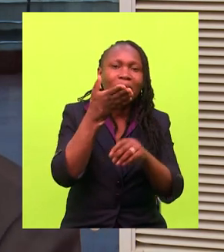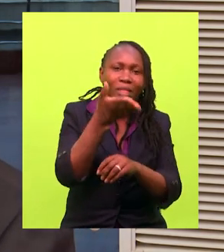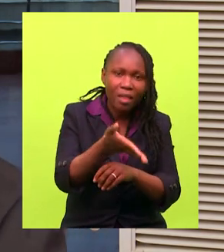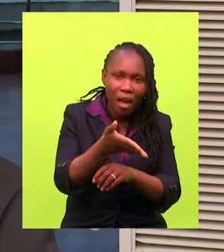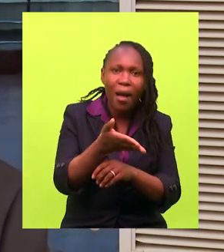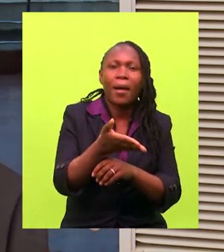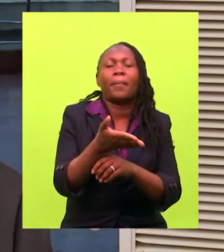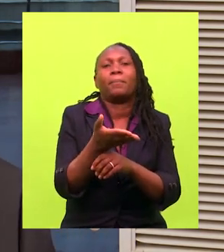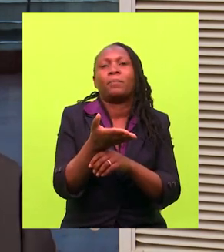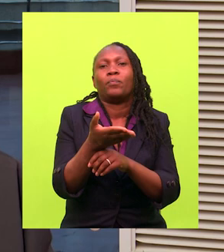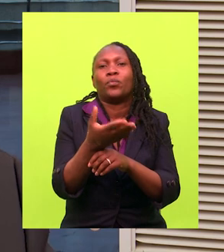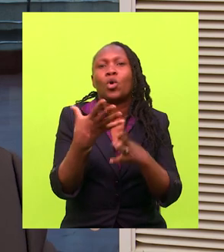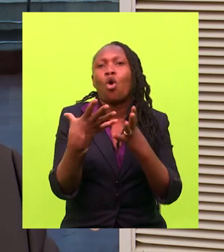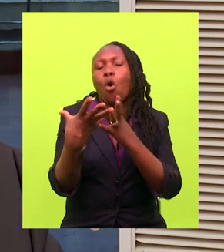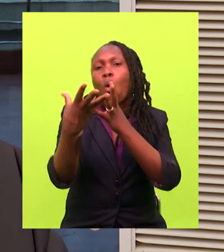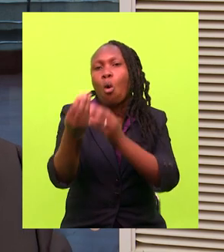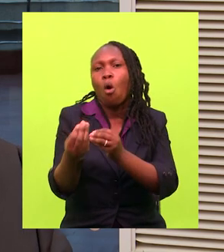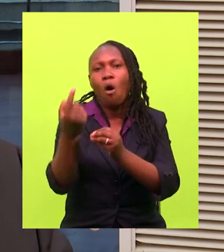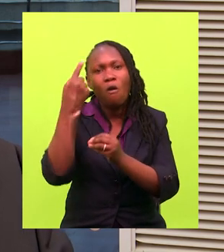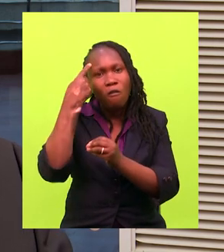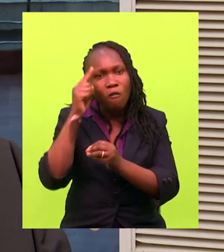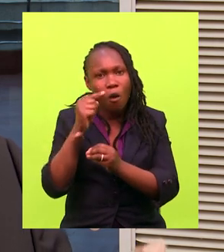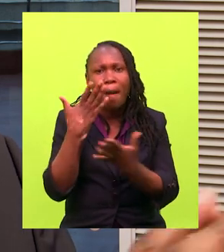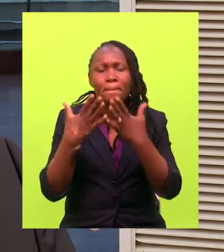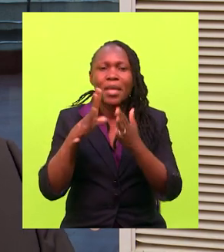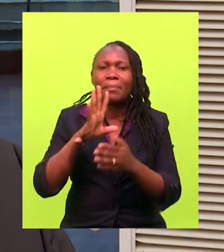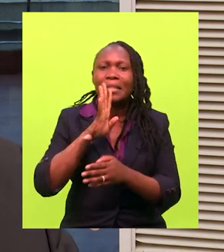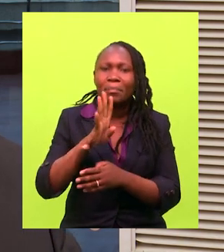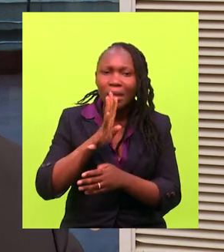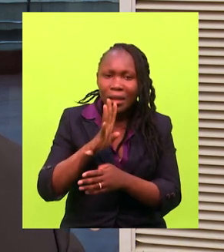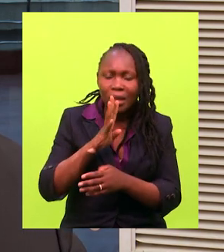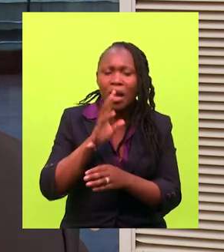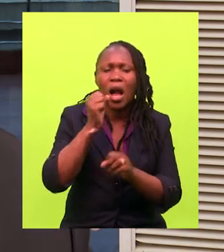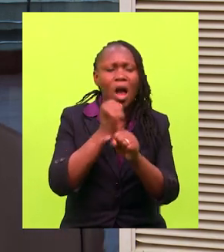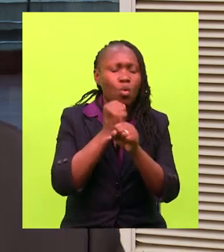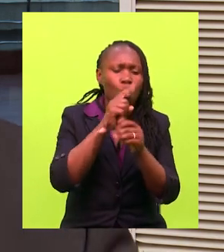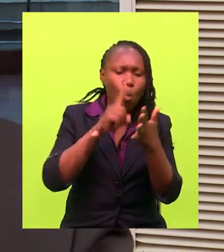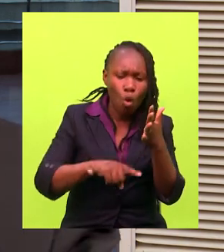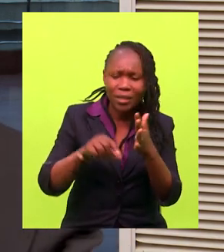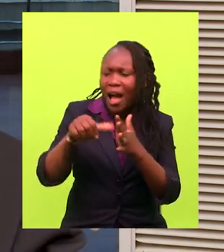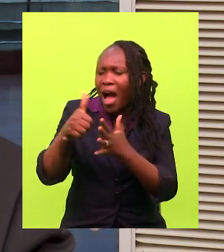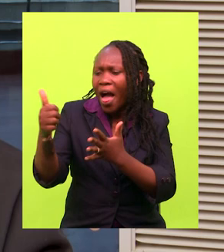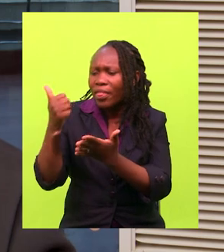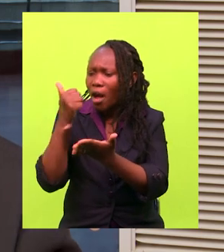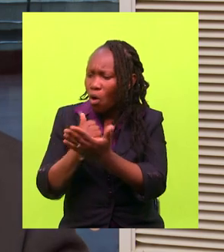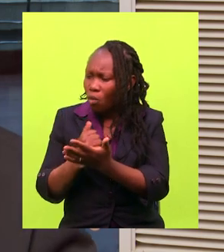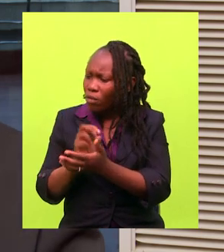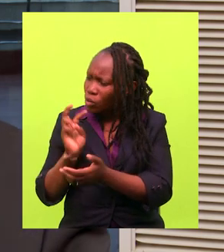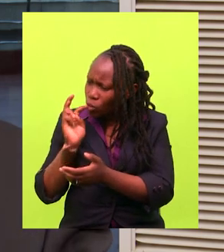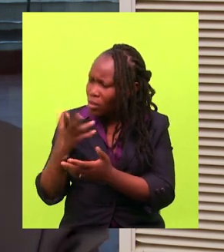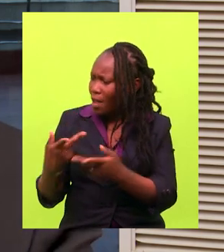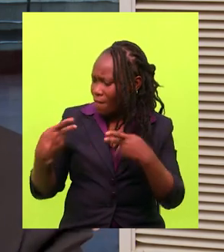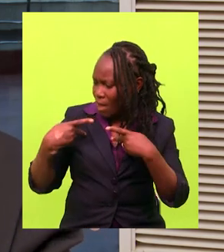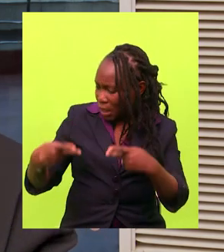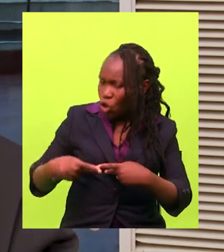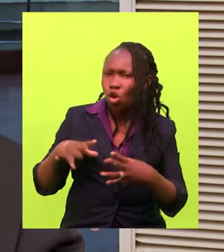with there. You go for the issue of the speaking and what needs to be done. You go to another office where